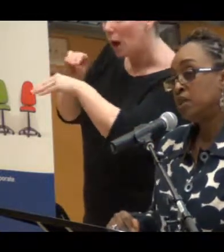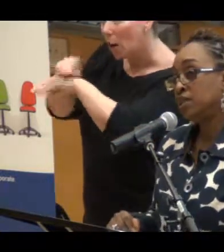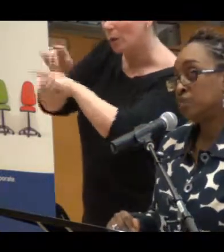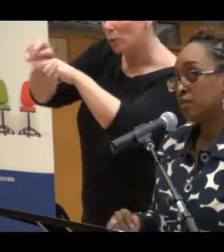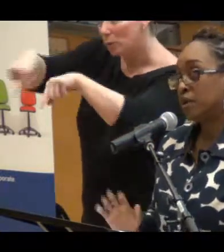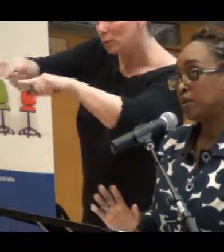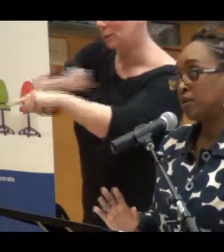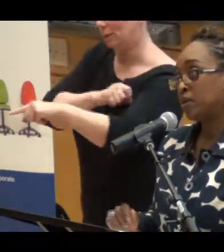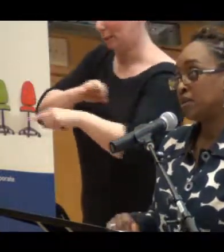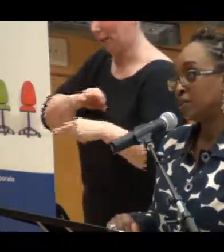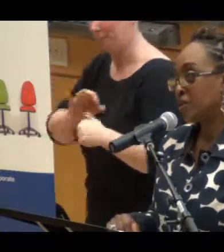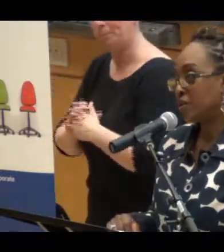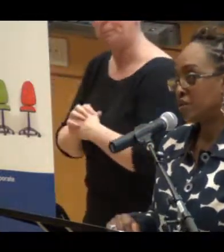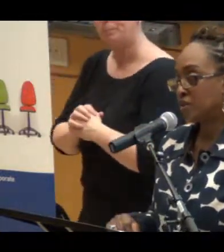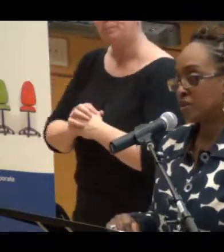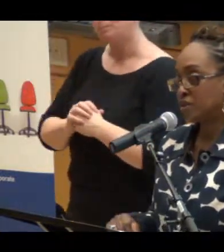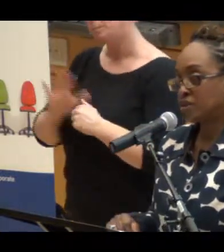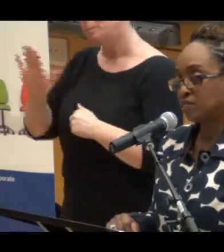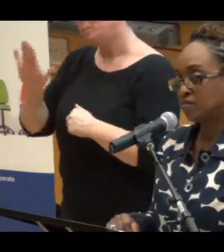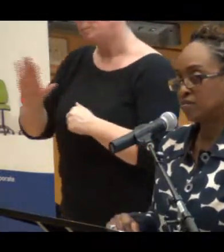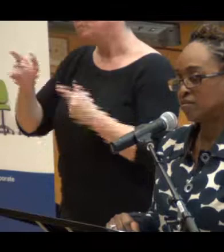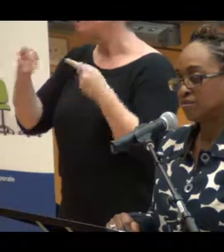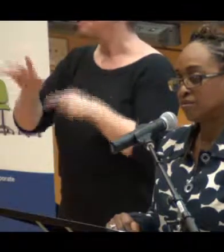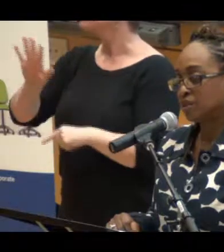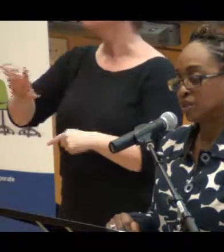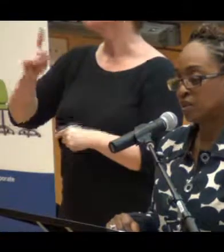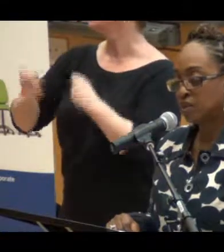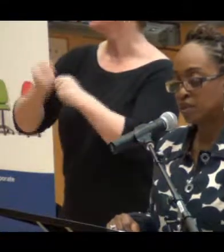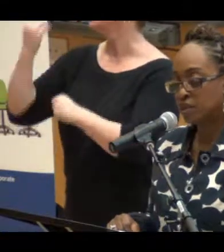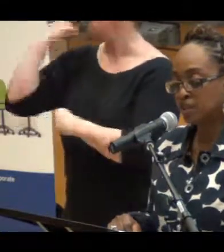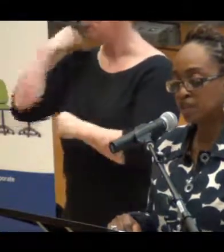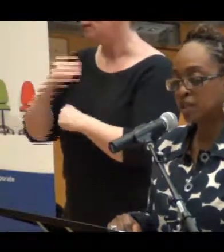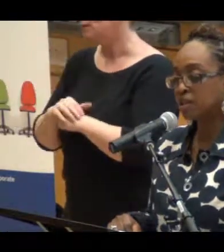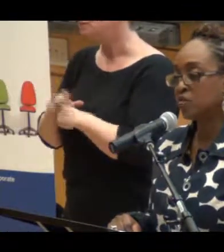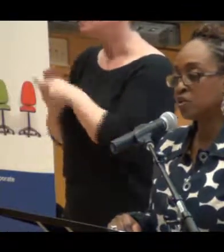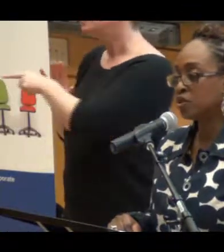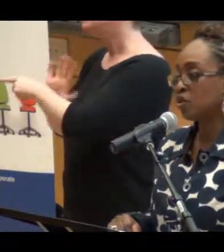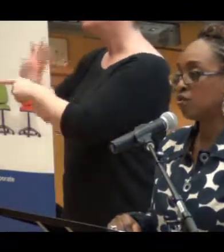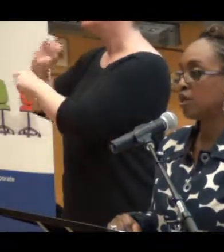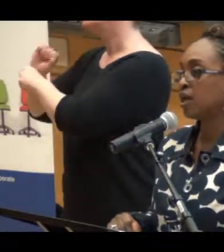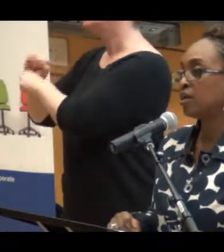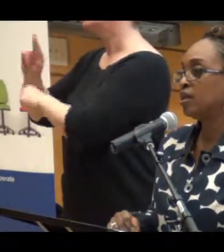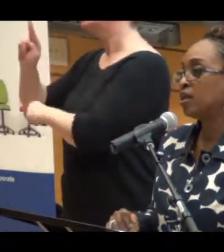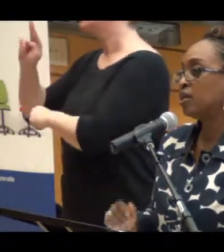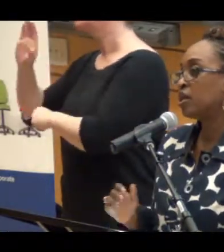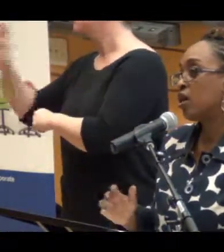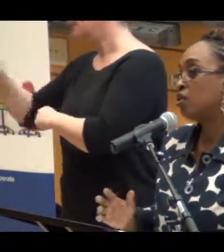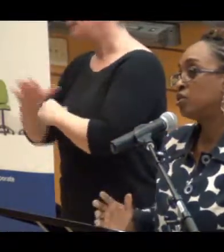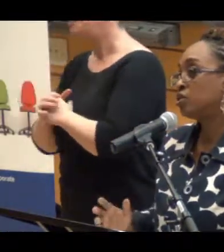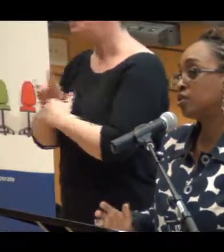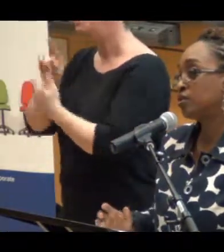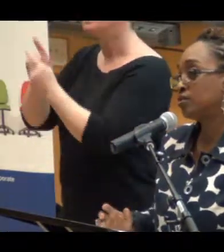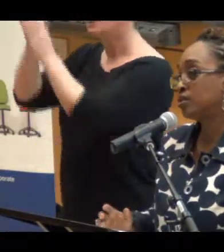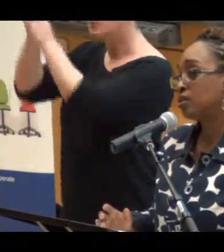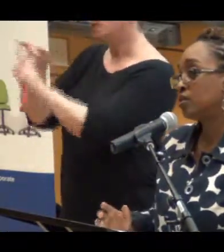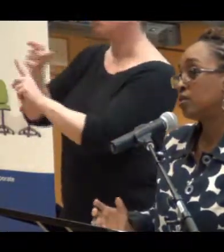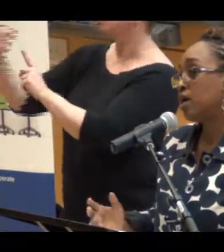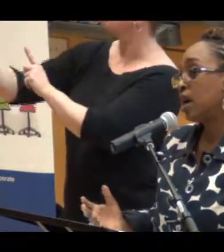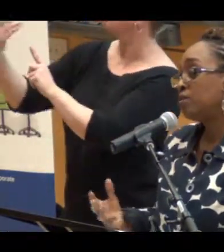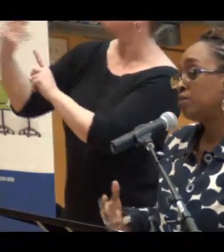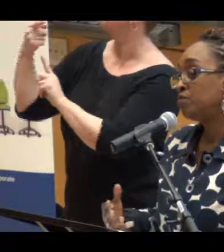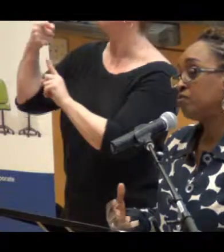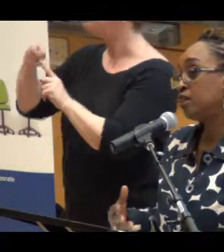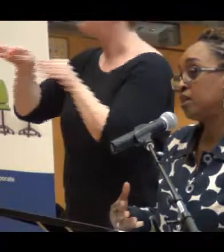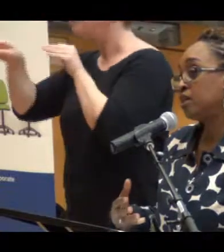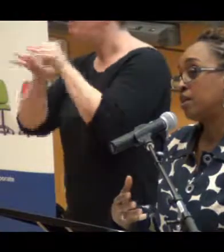Recently, or maybe about a year ago, when I was still at RBC, I met someone who told me that the culture, so